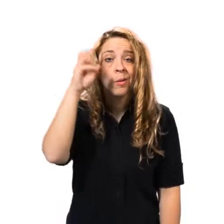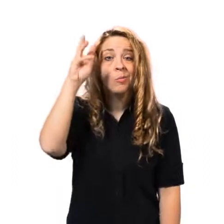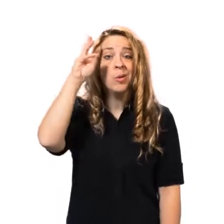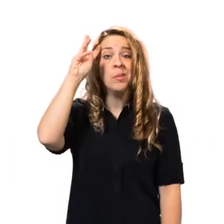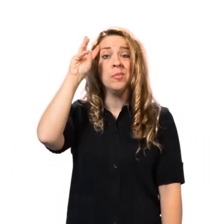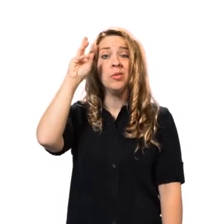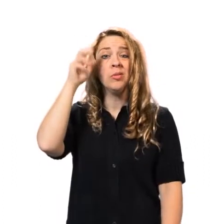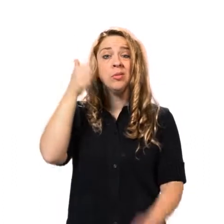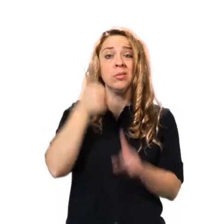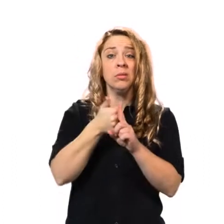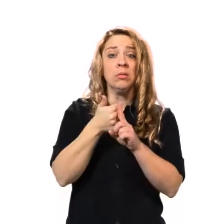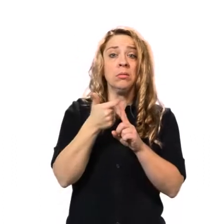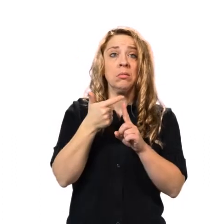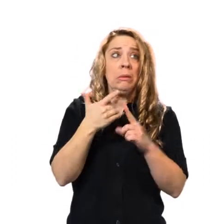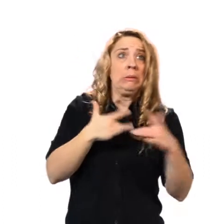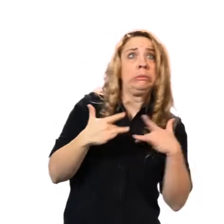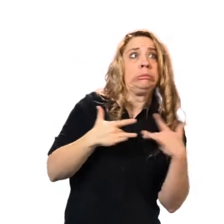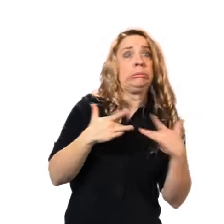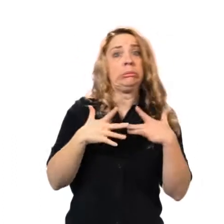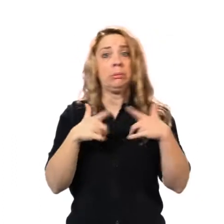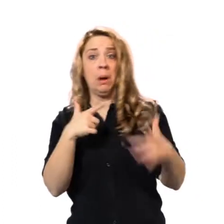But Wilbur no longer cared if he won the blue ribbon.